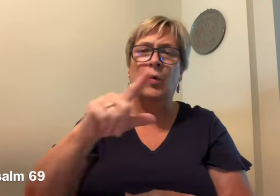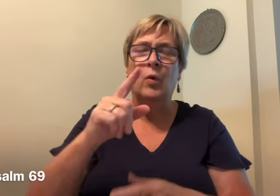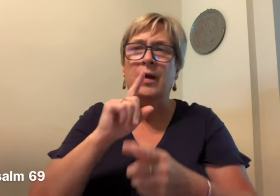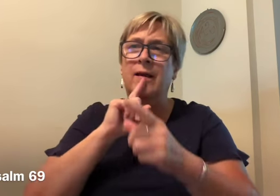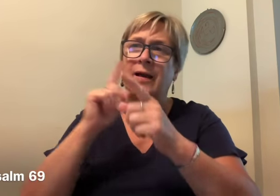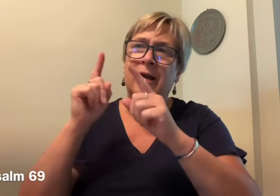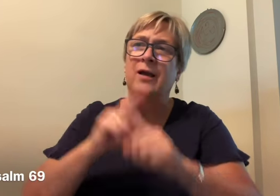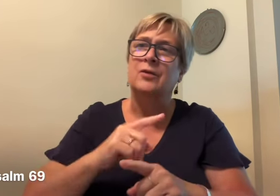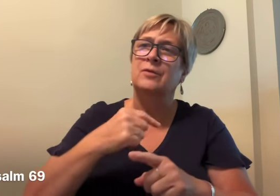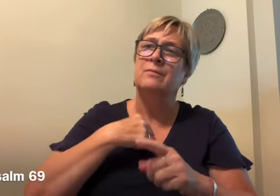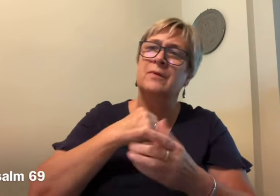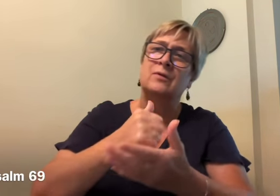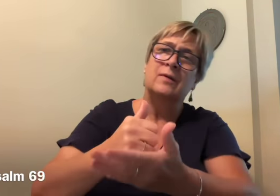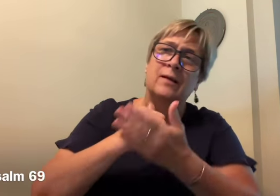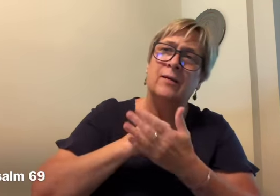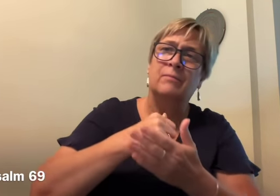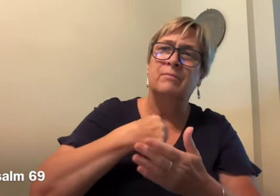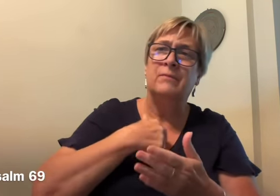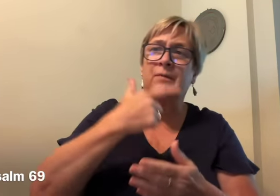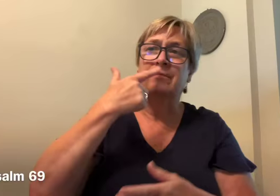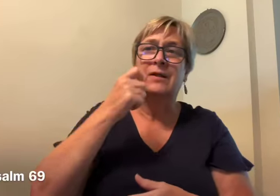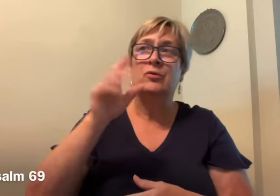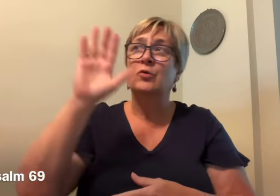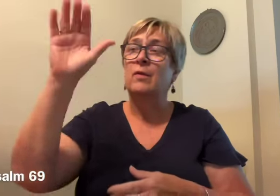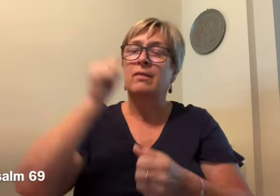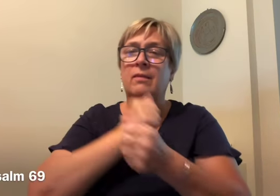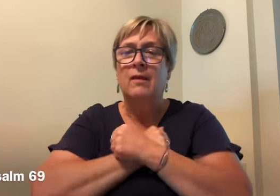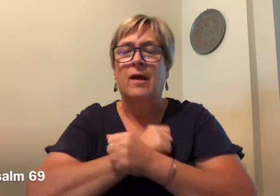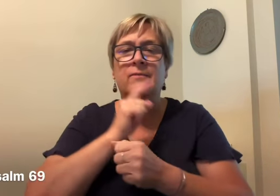With your constant help, answer me, O Lord.